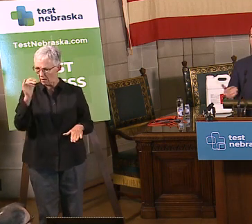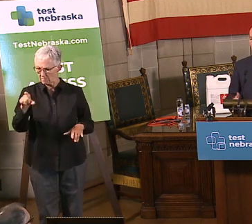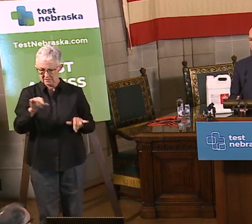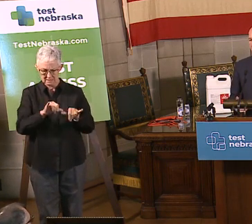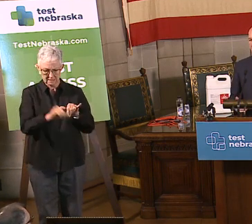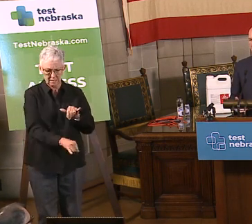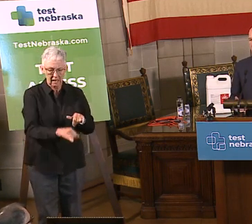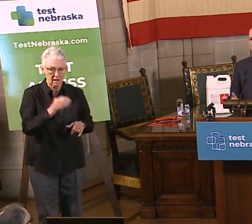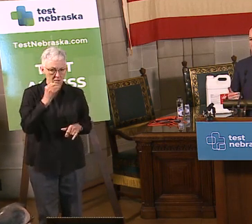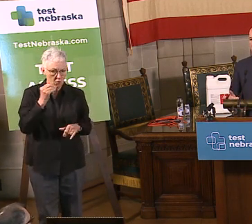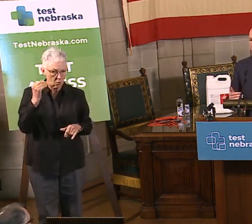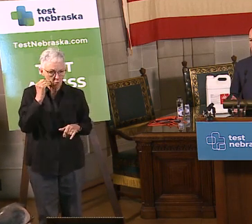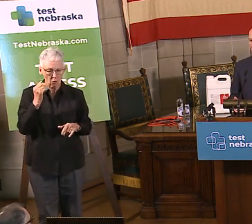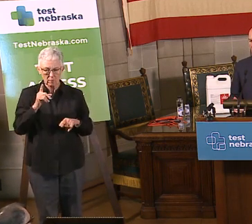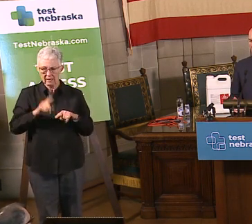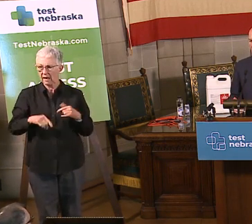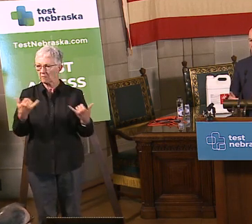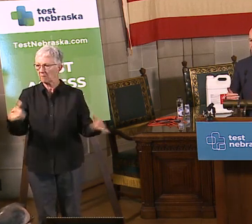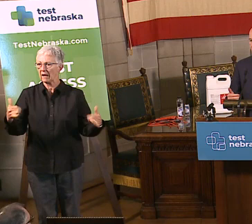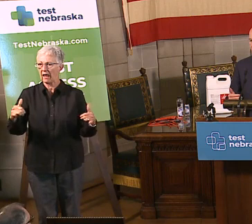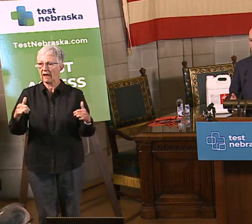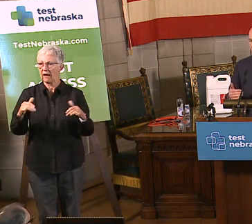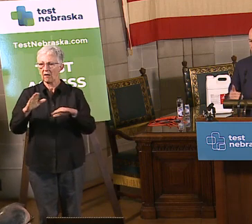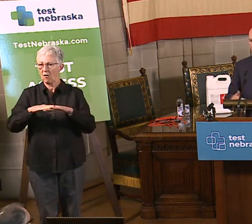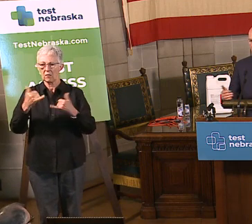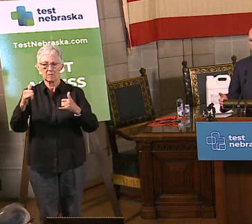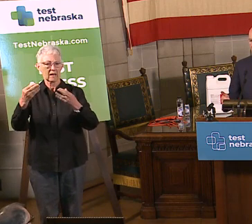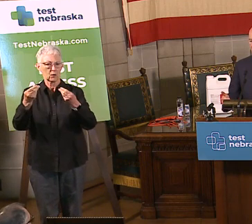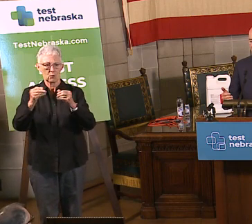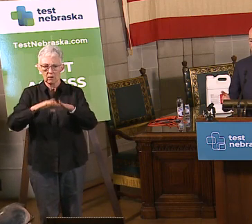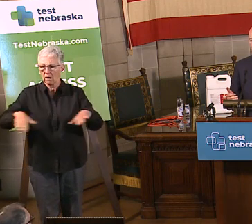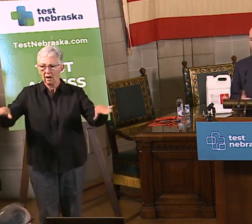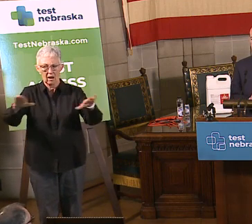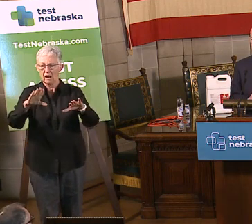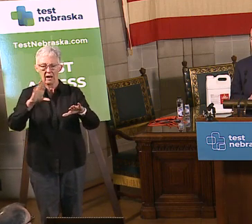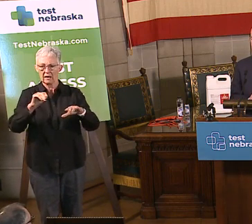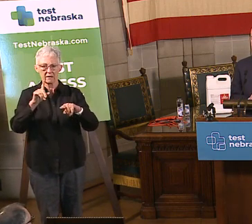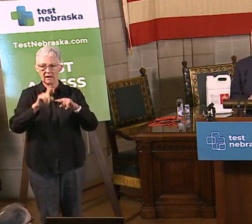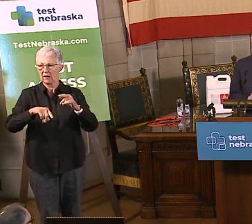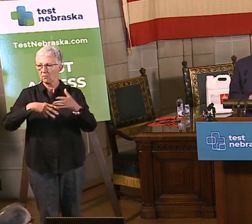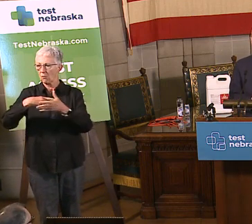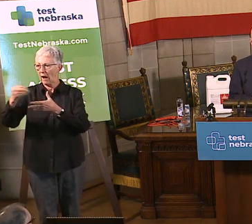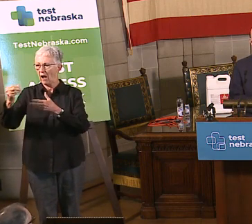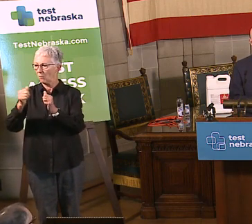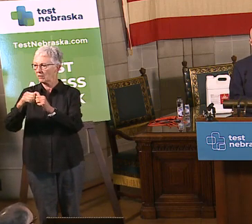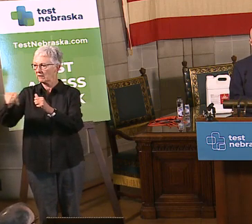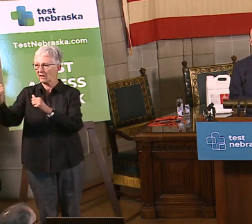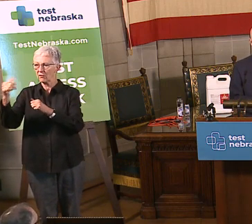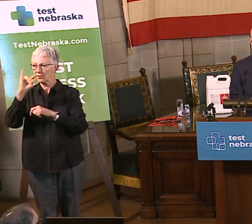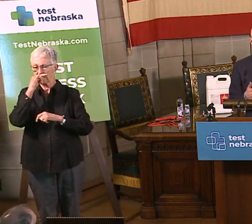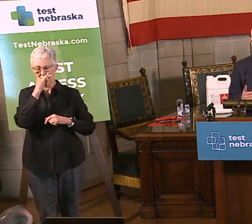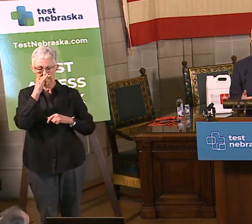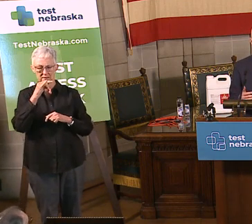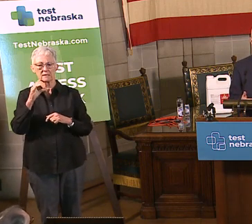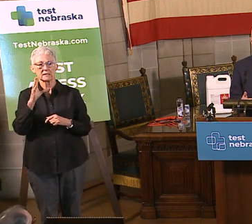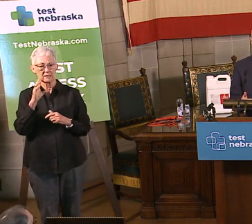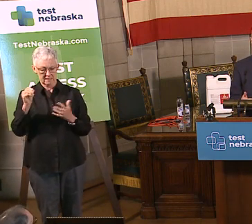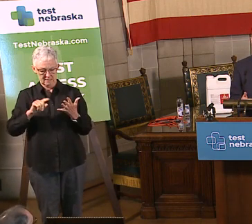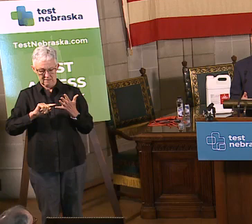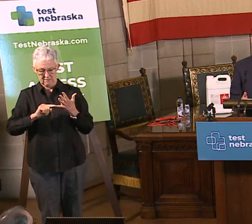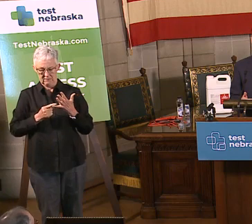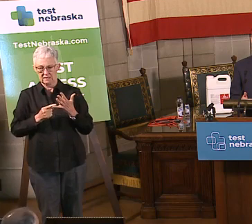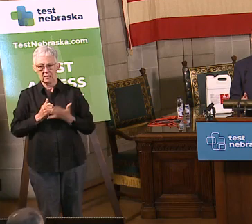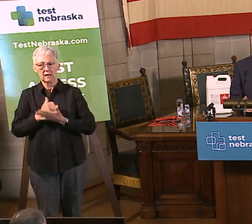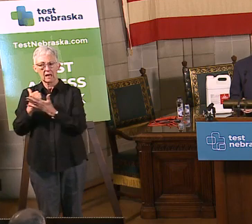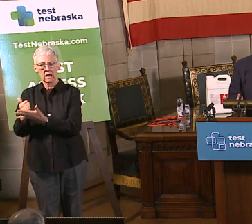and playgrounds. So all good things to do to help kids. Number five, help seniors